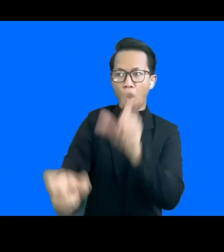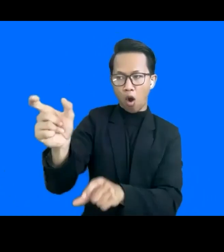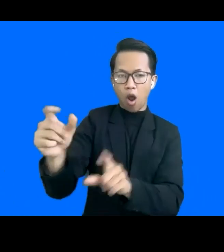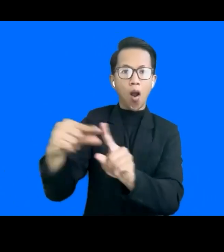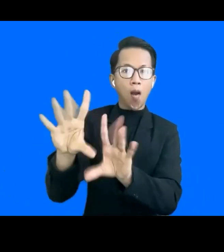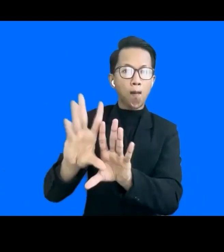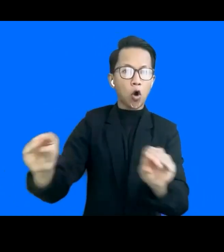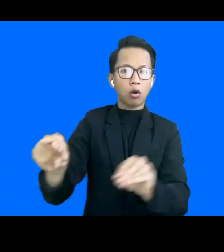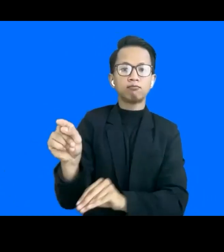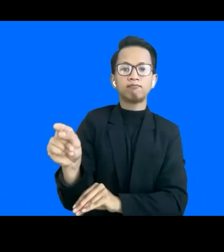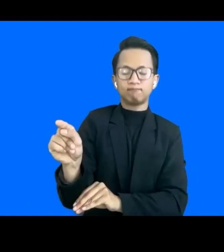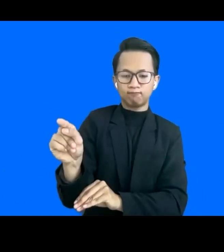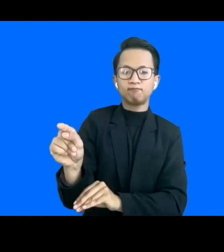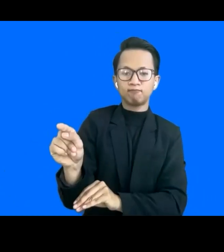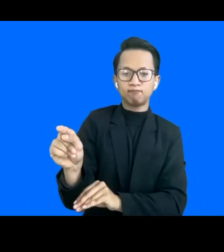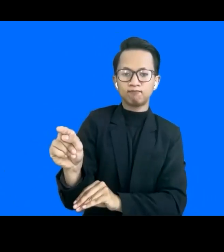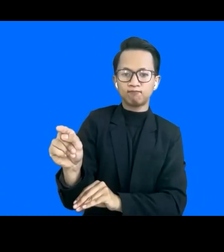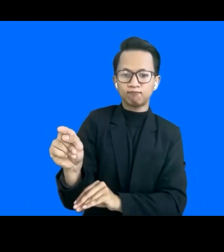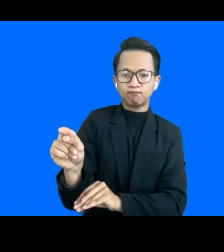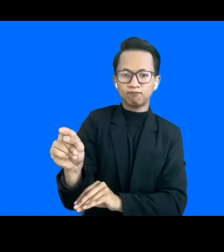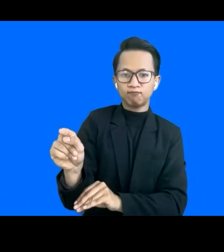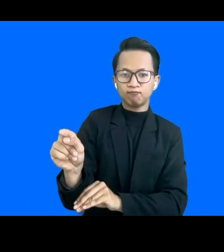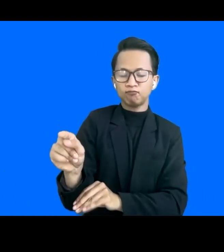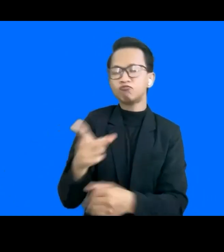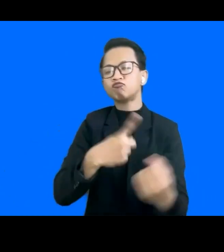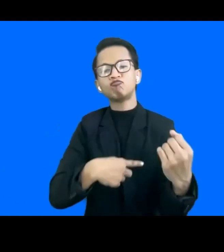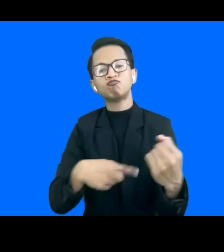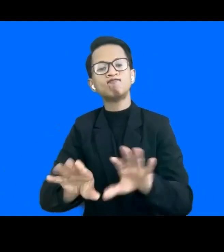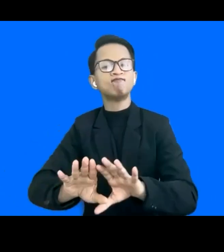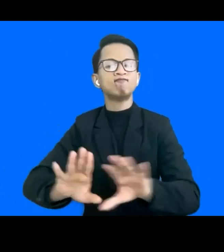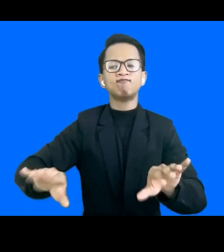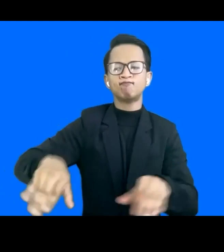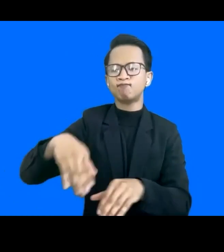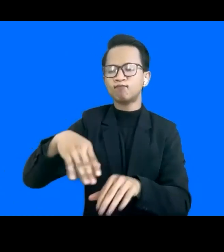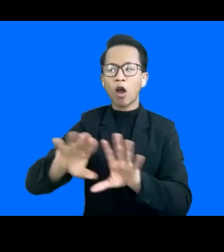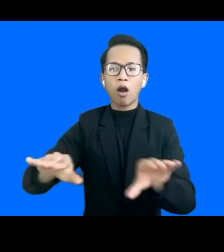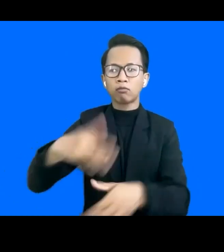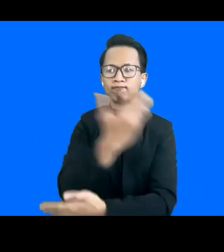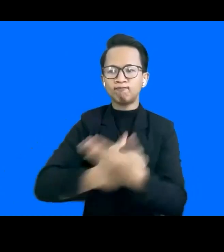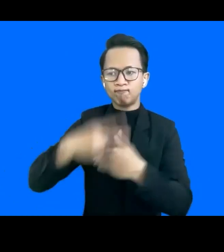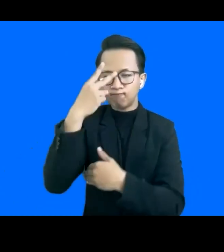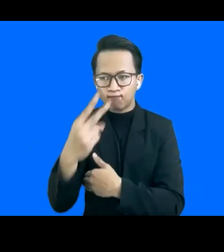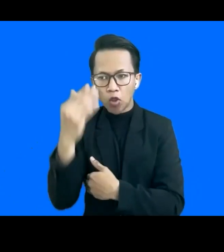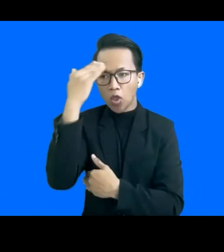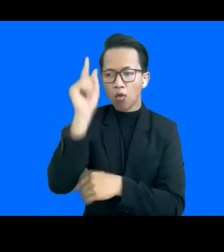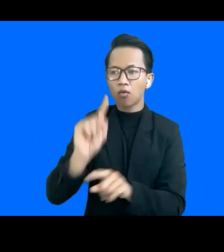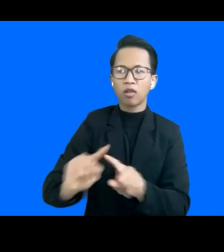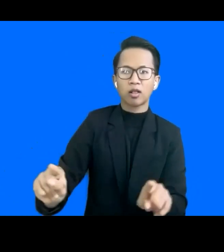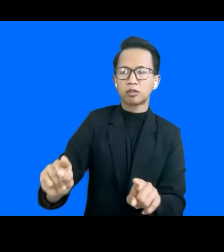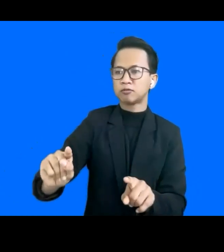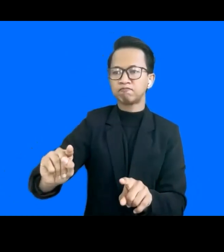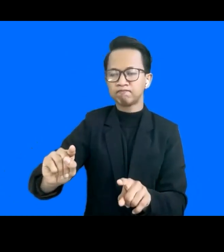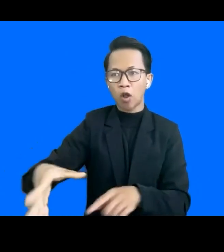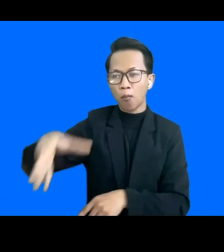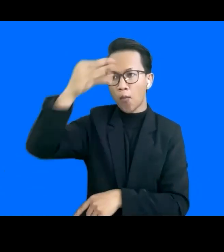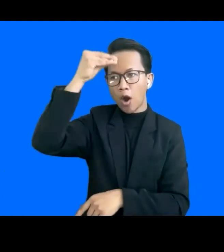unaware of inclusion and diversity in the workplace. But there's still lack of the correct understanding of the